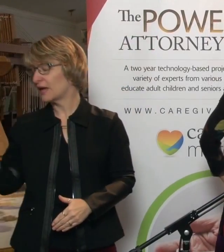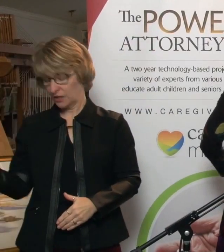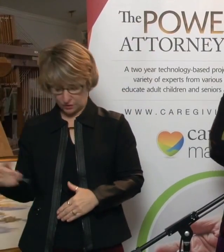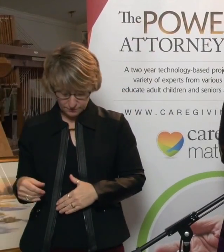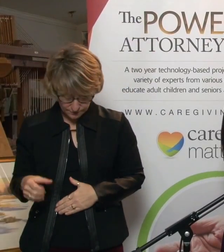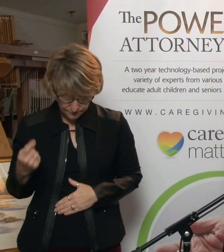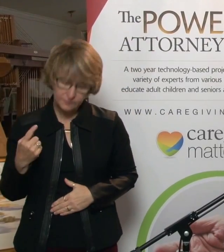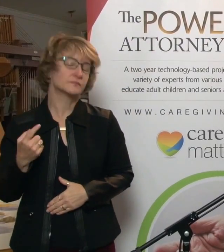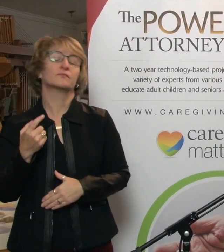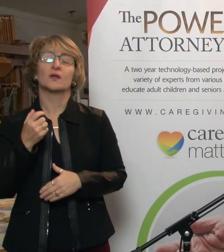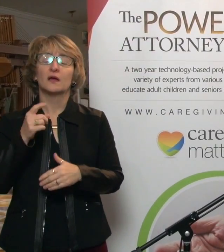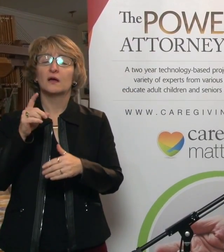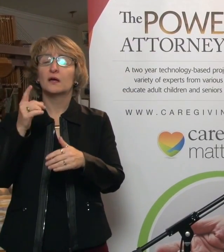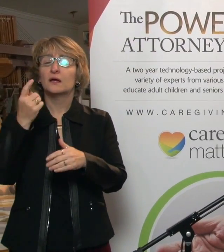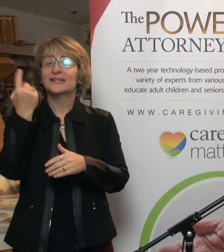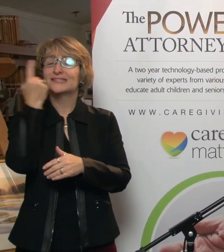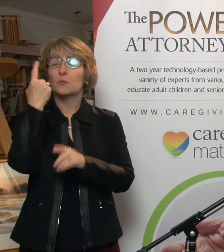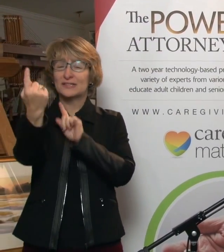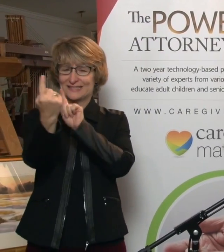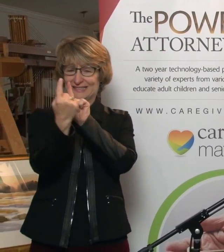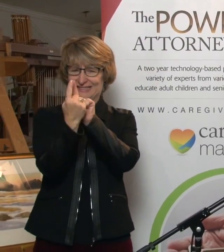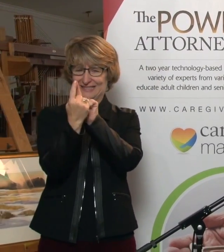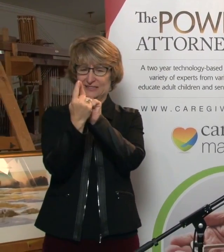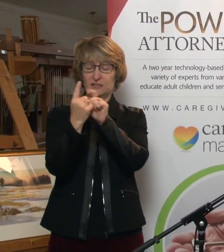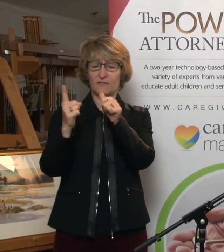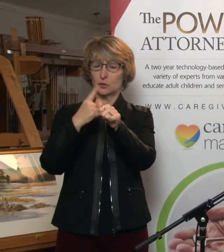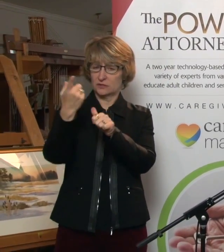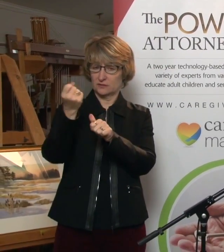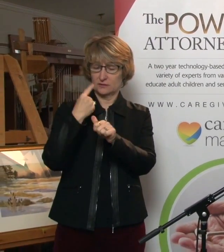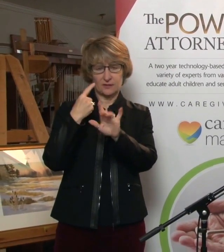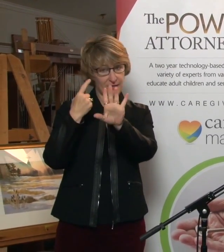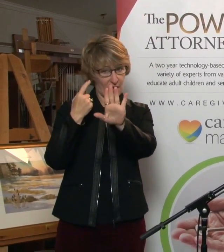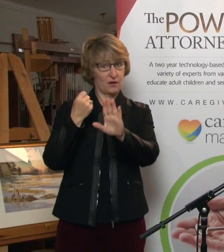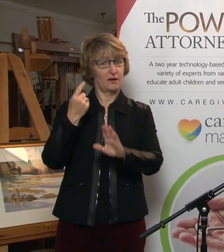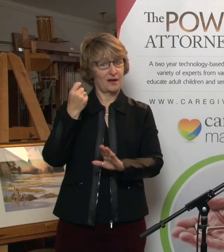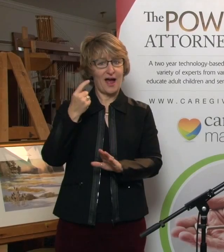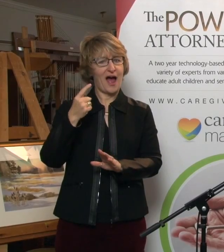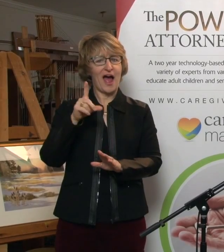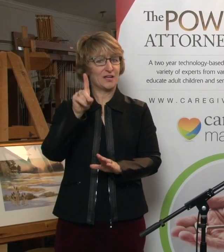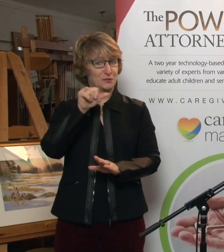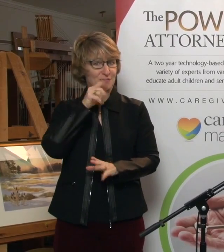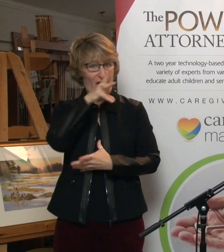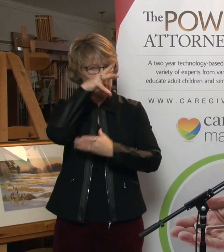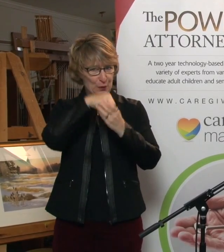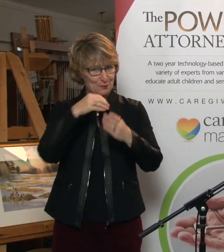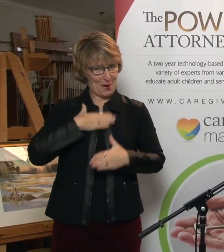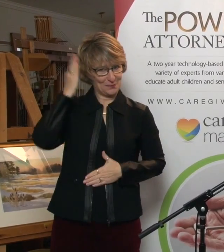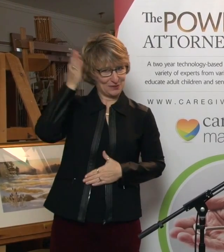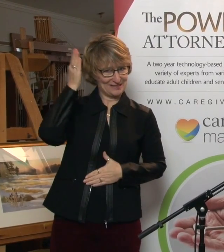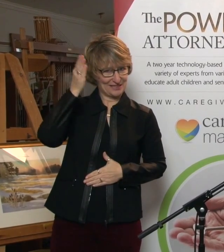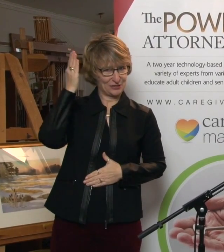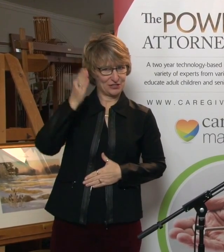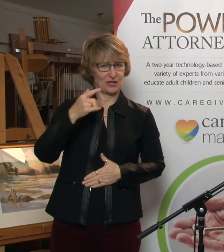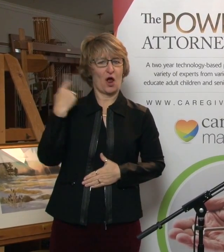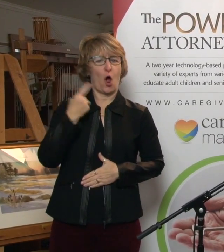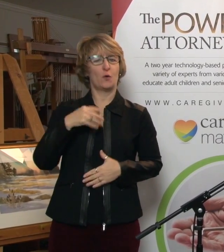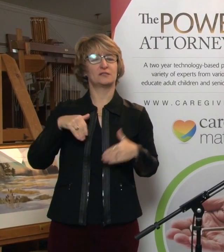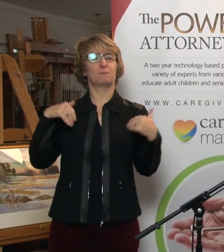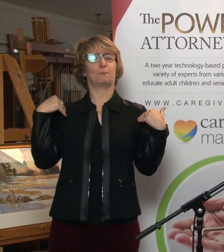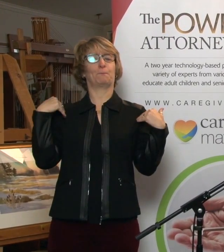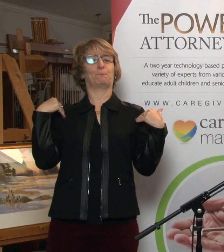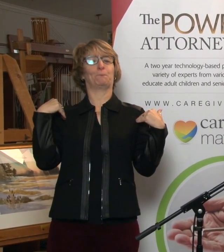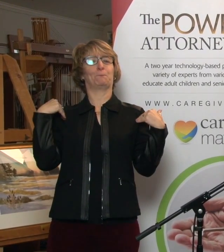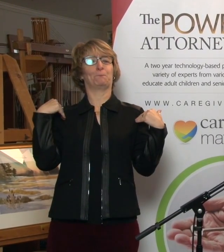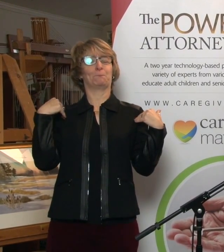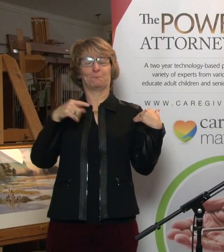The first question, and I deliberately don't put this in my presentations because someone always asks a question, but nobody